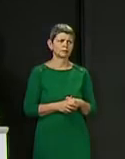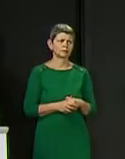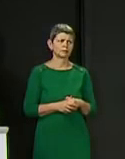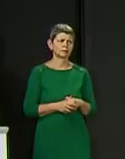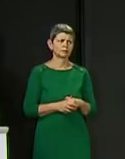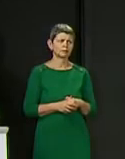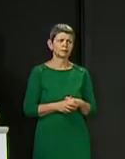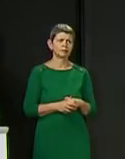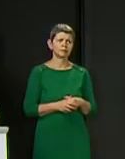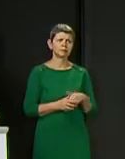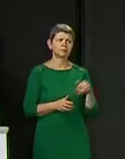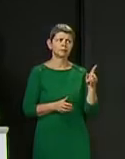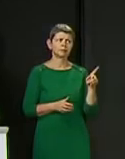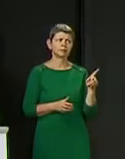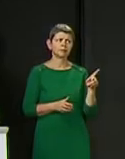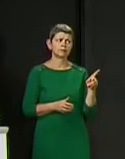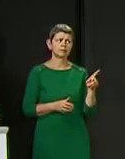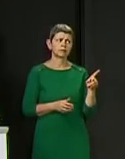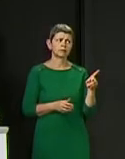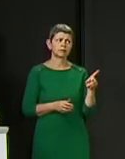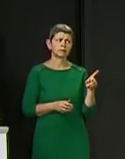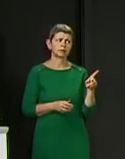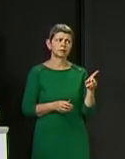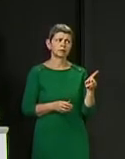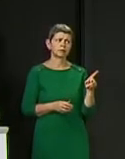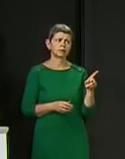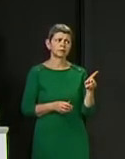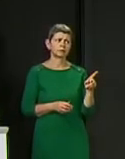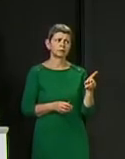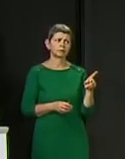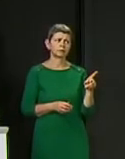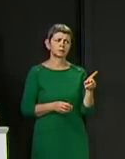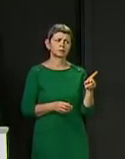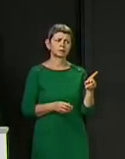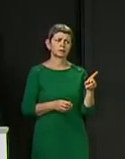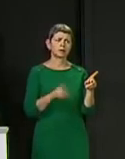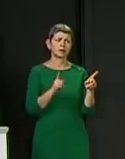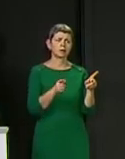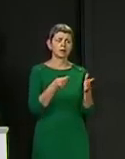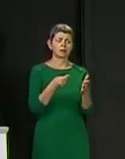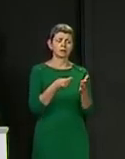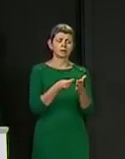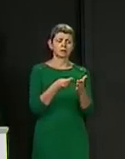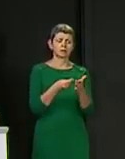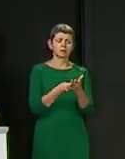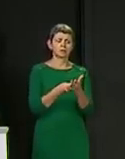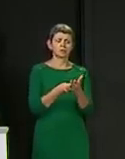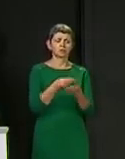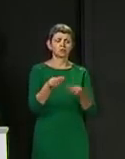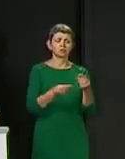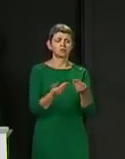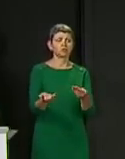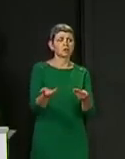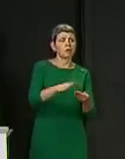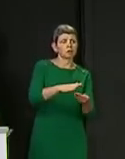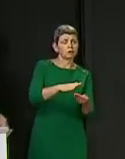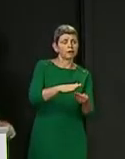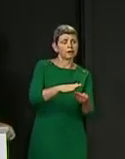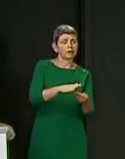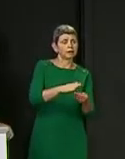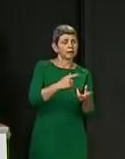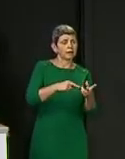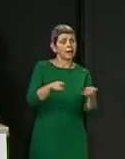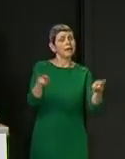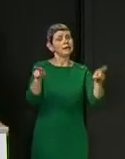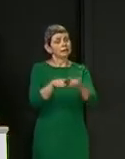We don't need to know if that recovery will be done with a focal point on independence or not. That will be a matter for the people of